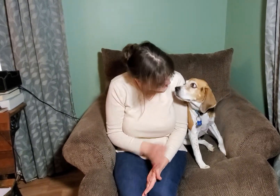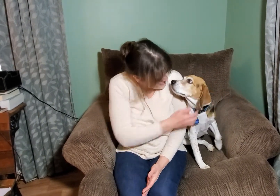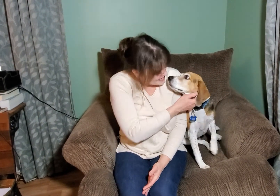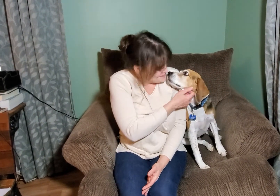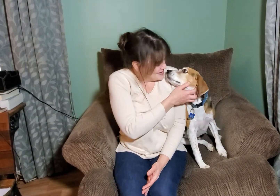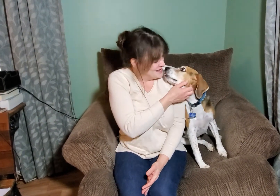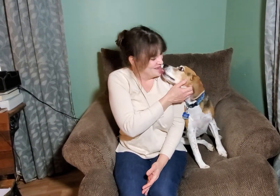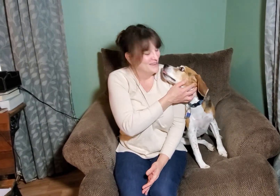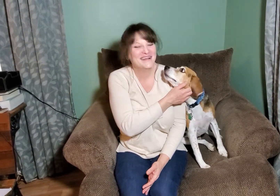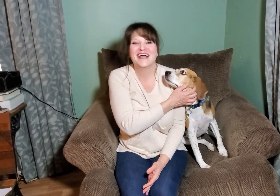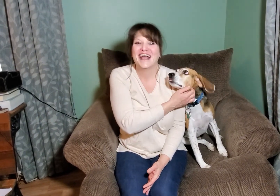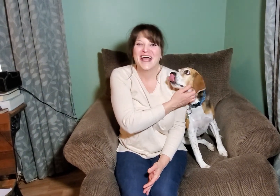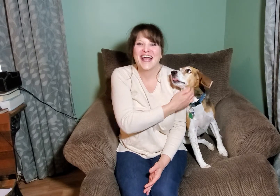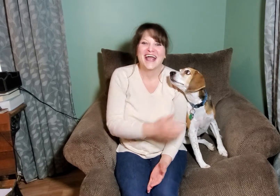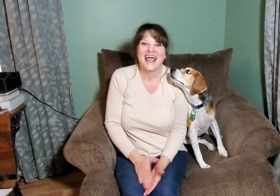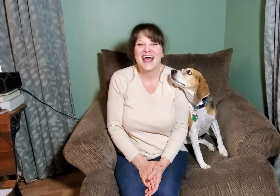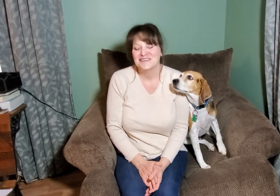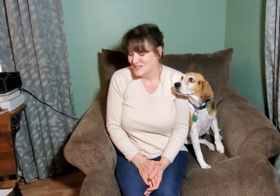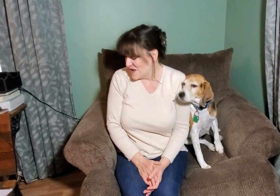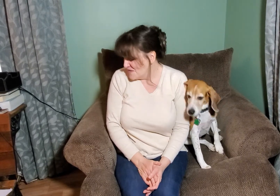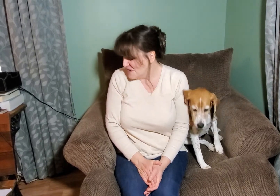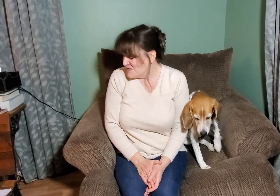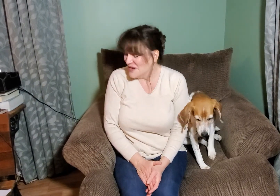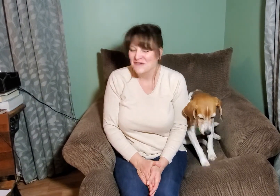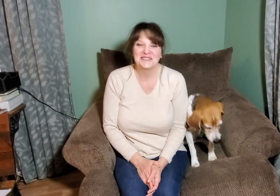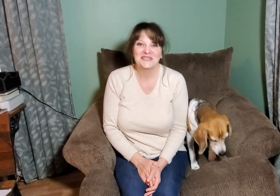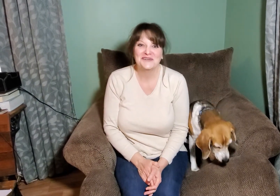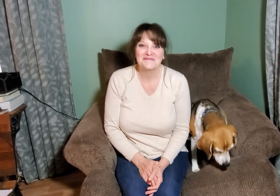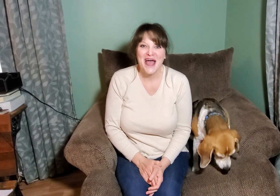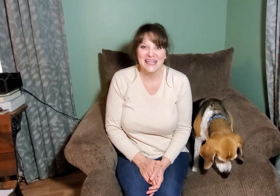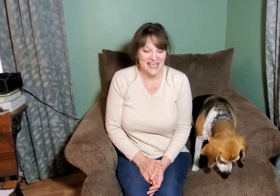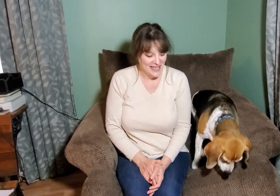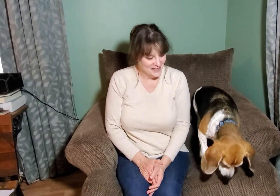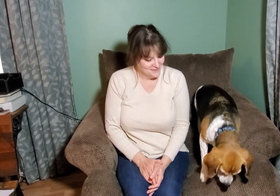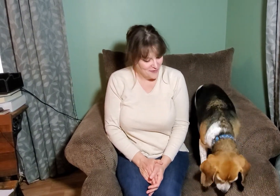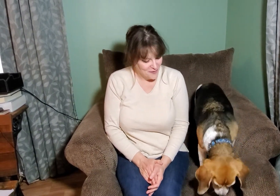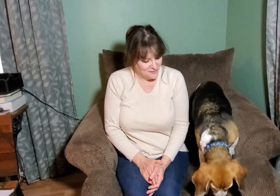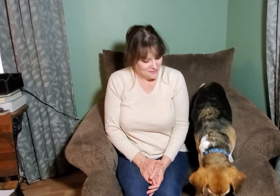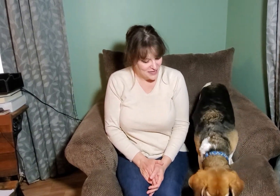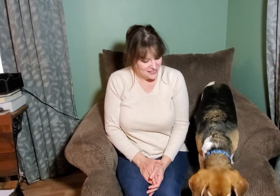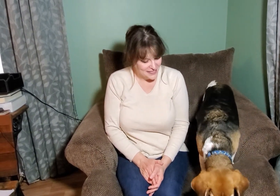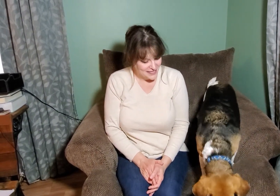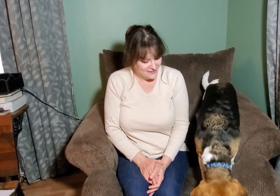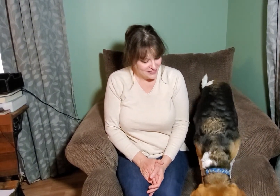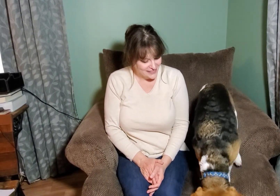Hi, Bandit. So, why don't we do patty cake? Oh, Bandit's going to leave us.